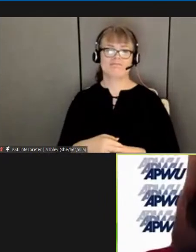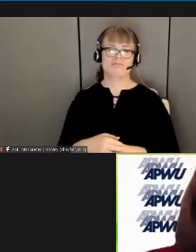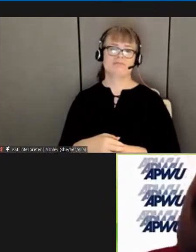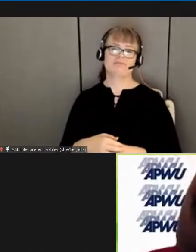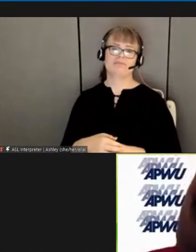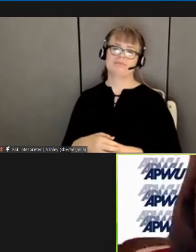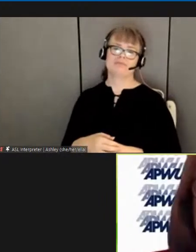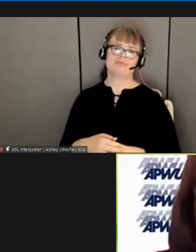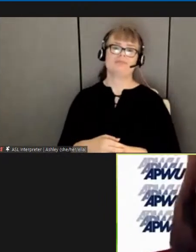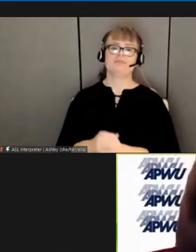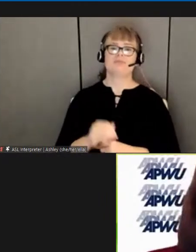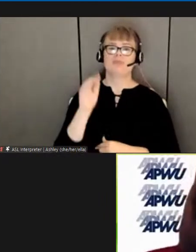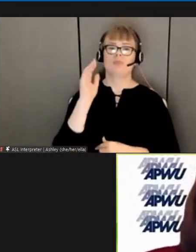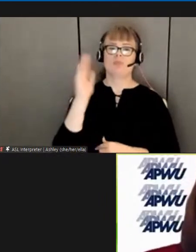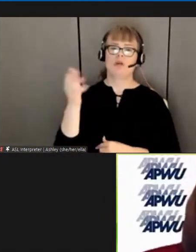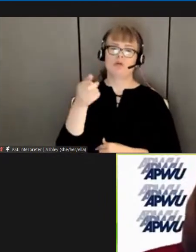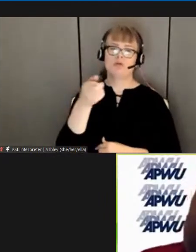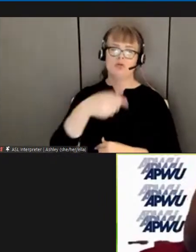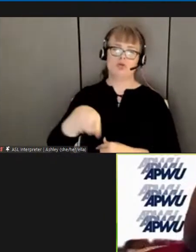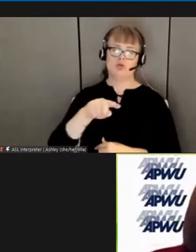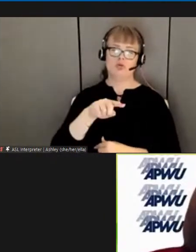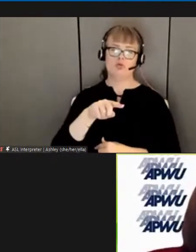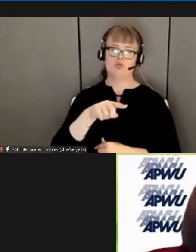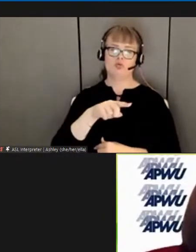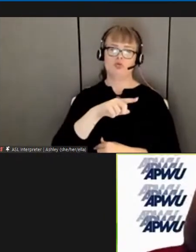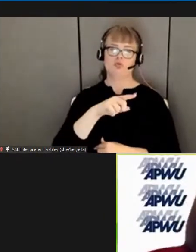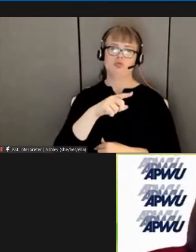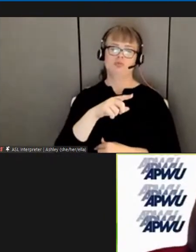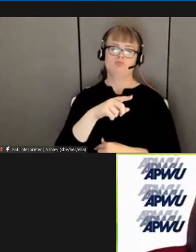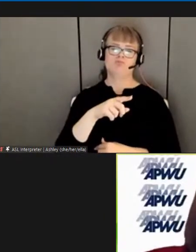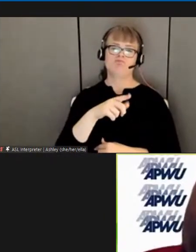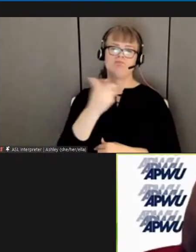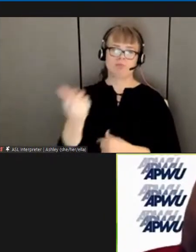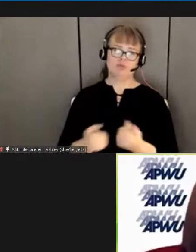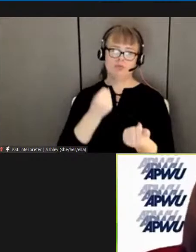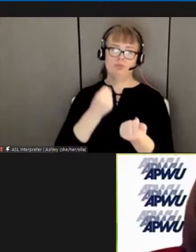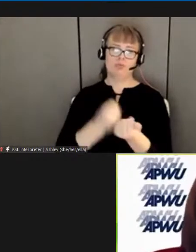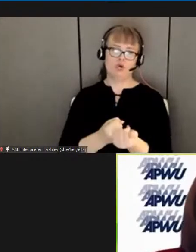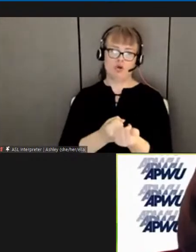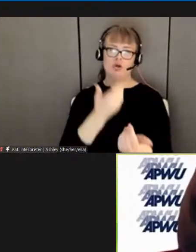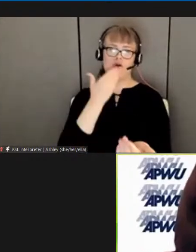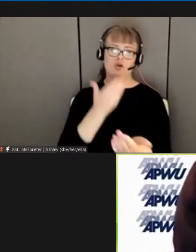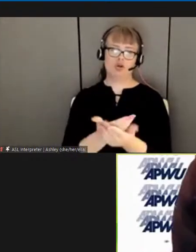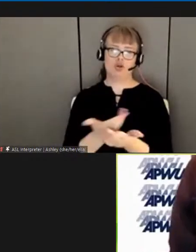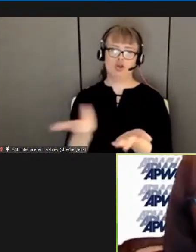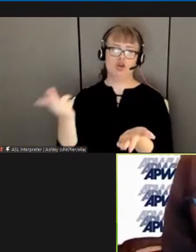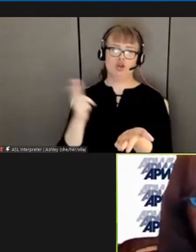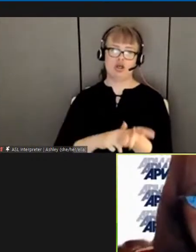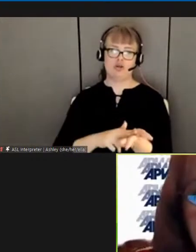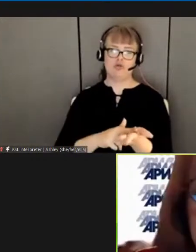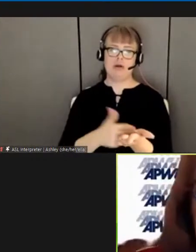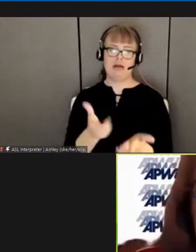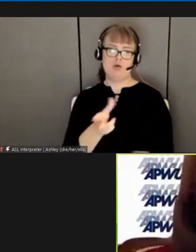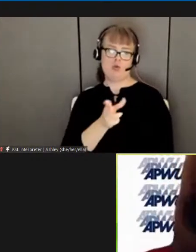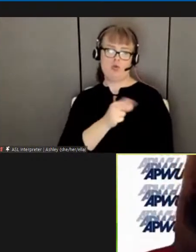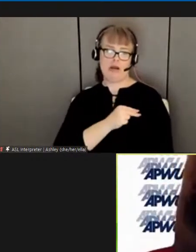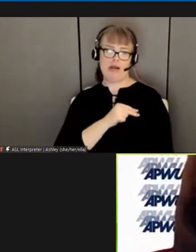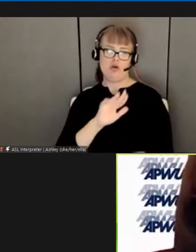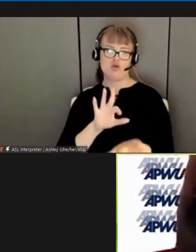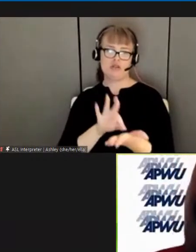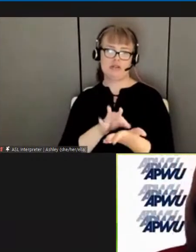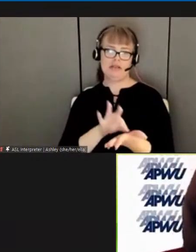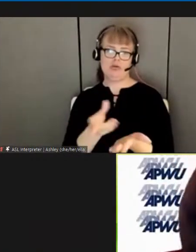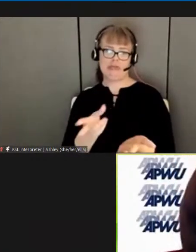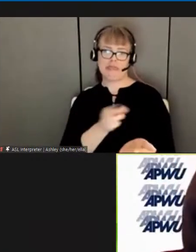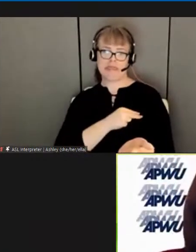Will you stand up for a good contract by wearing your sticker on June 22? Answer yes or